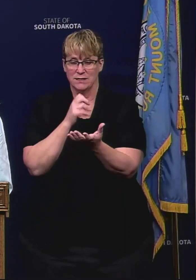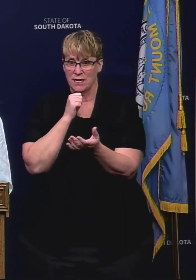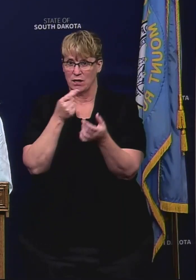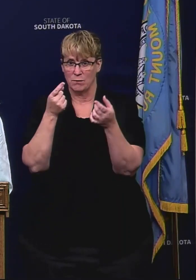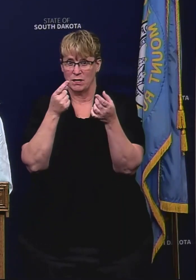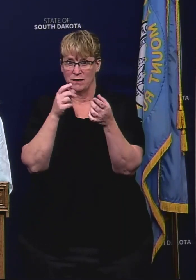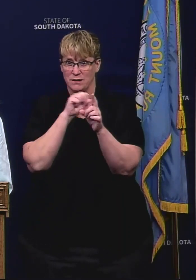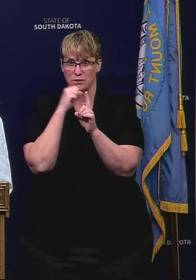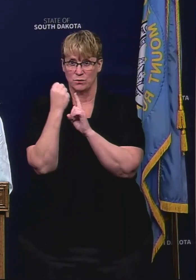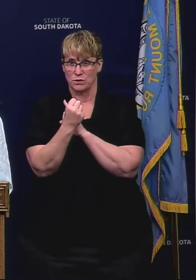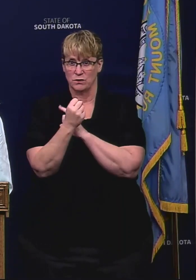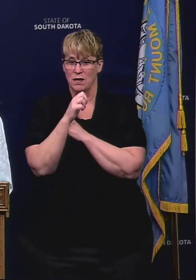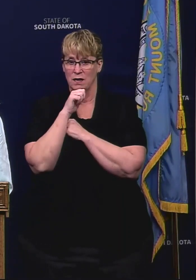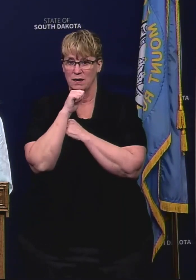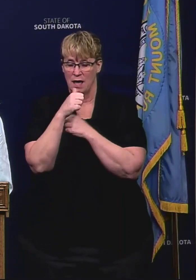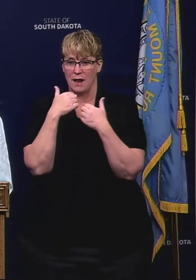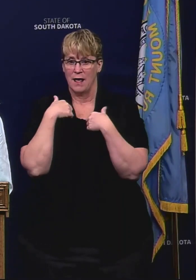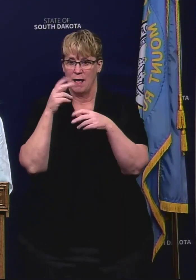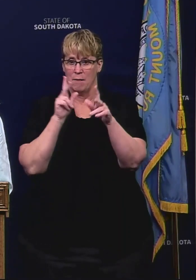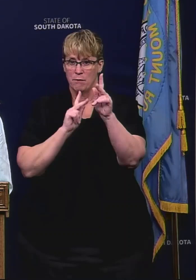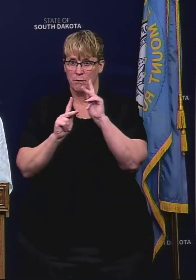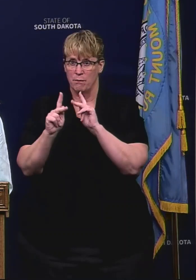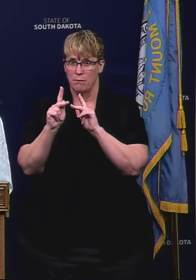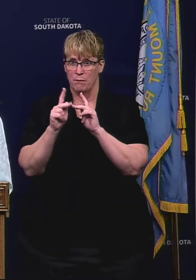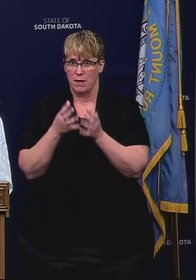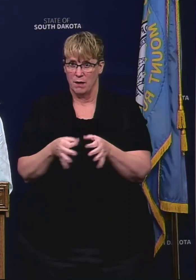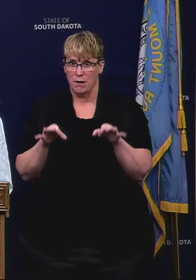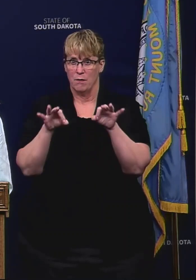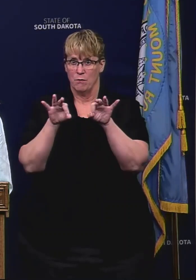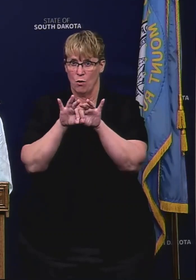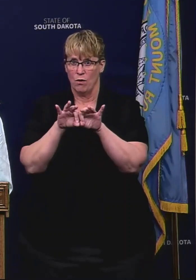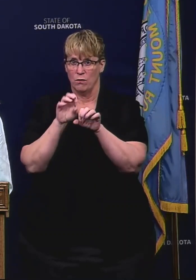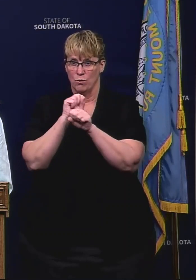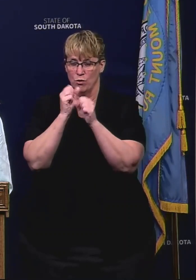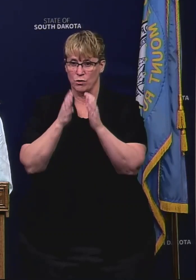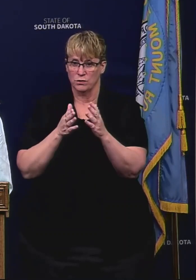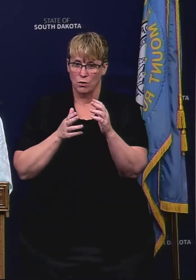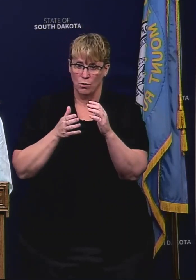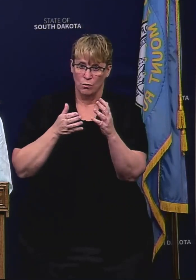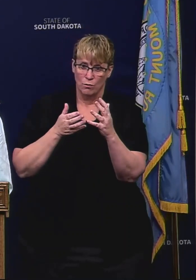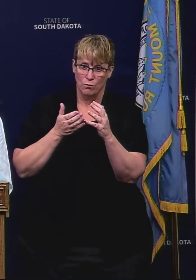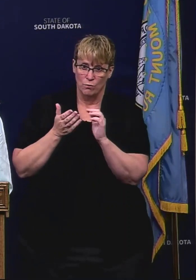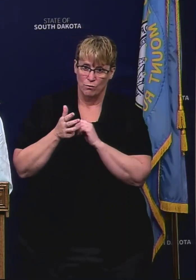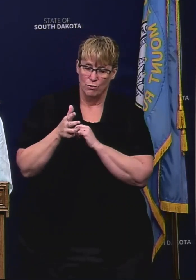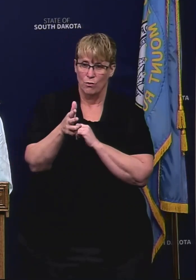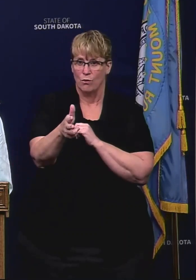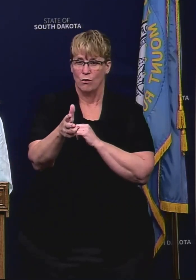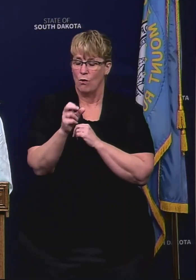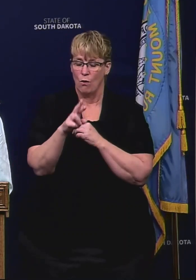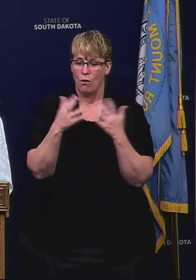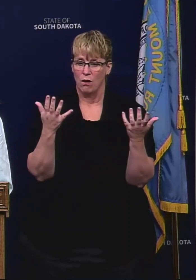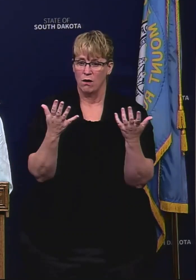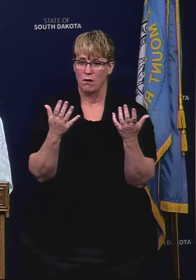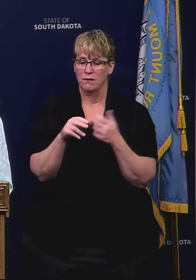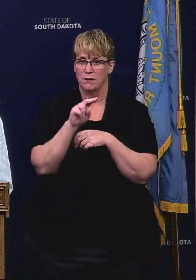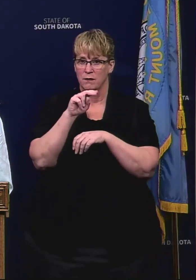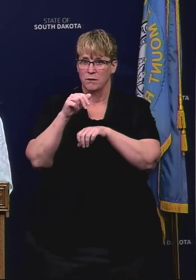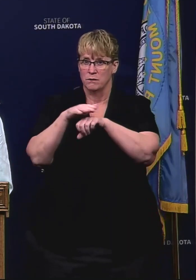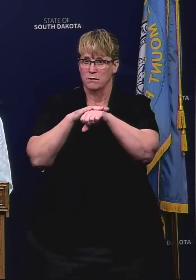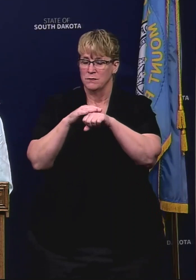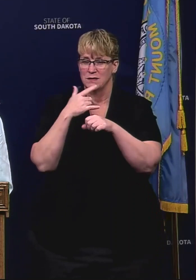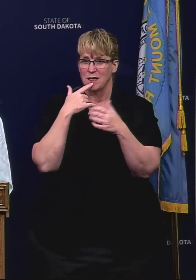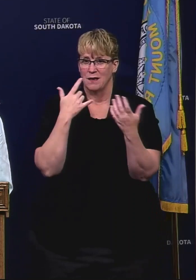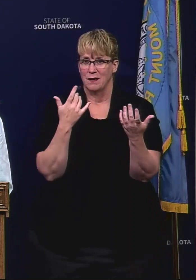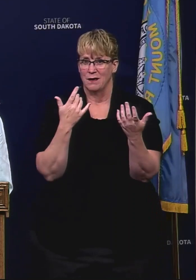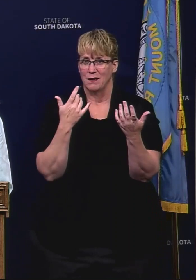not going to be the case that they were not going to be letting these essential services into the tribes or uh you know did they give you a a